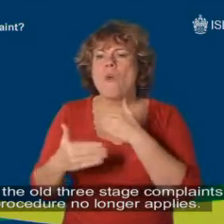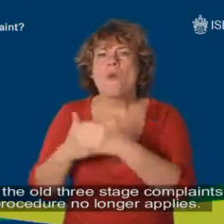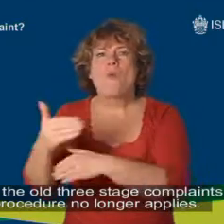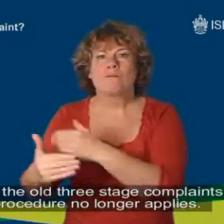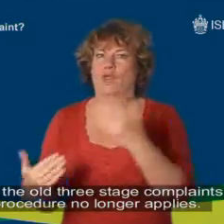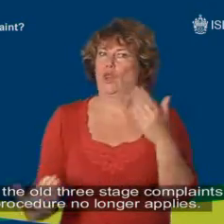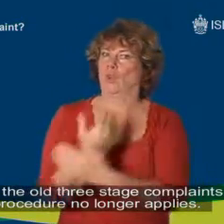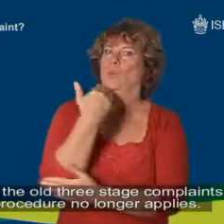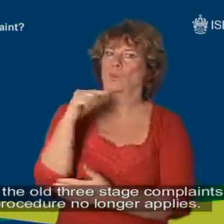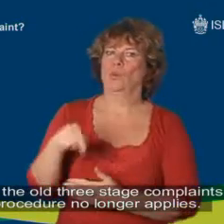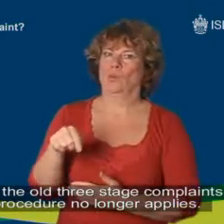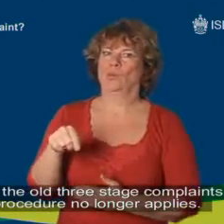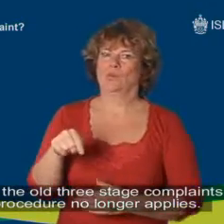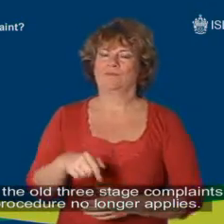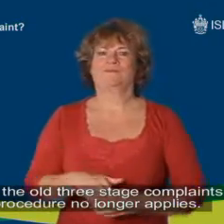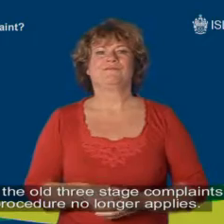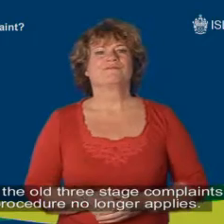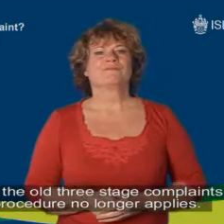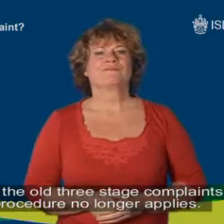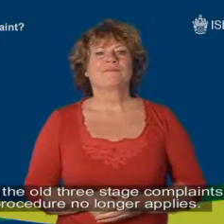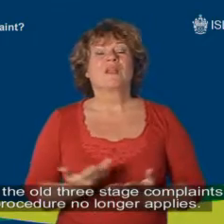three-stage complaints procedure no longer applies.